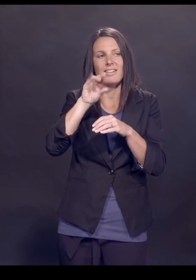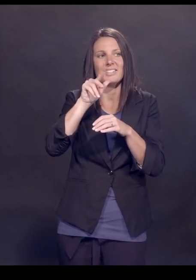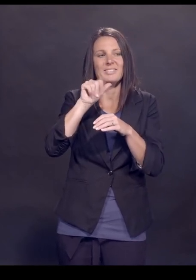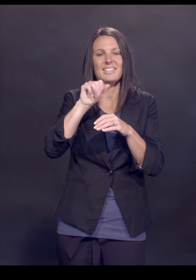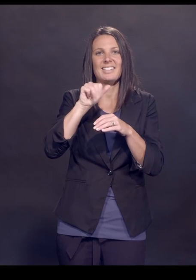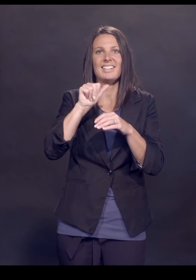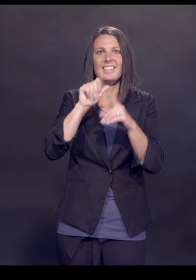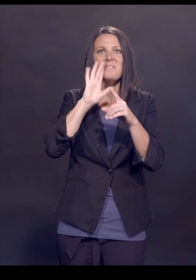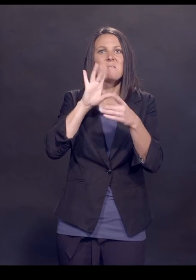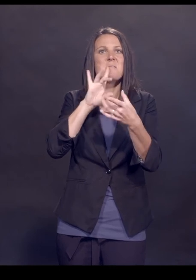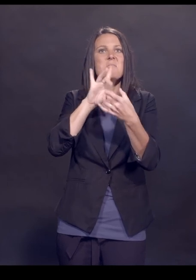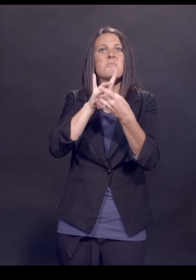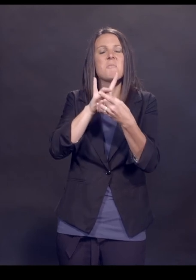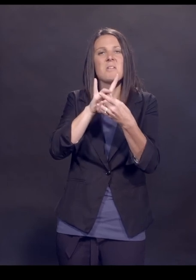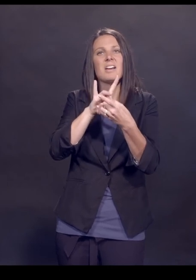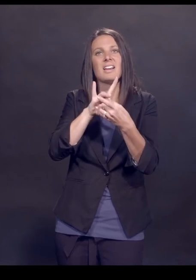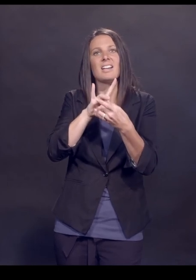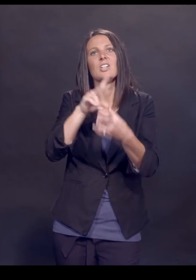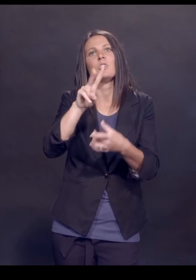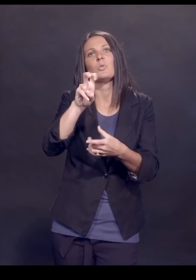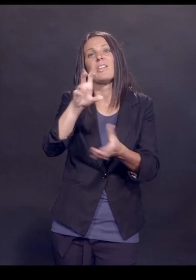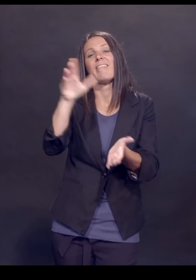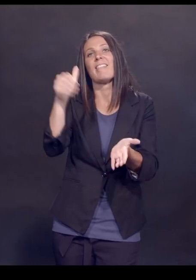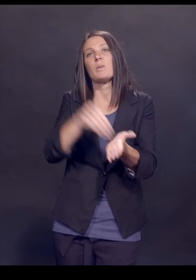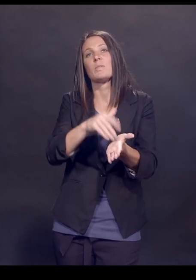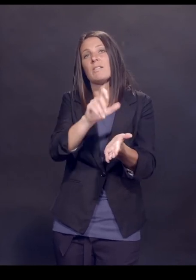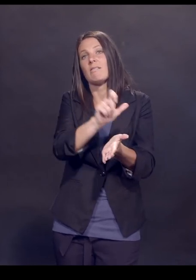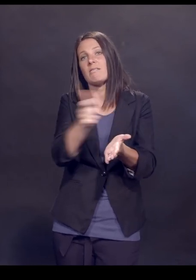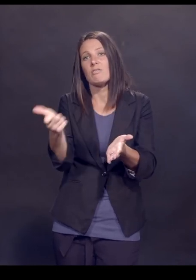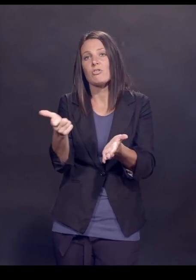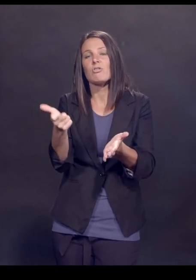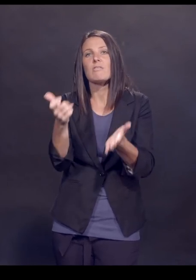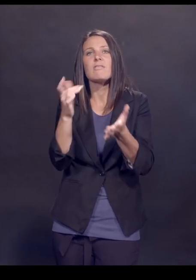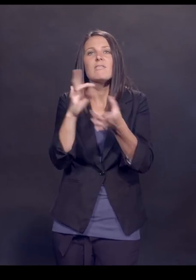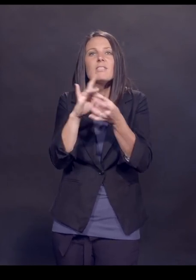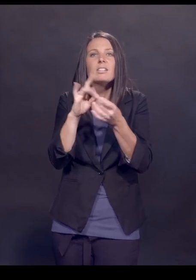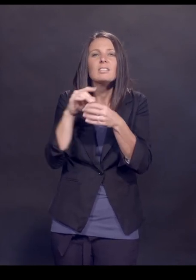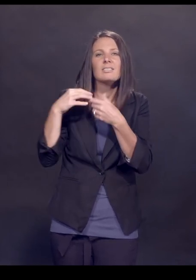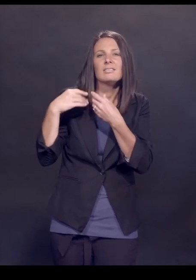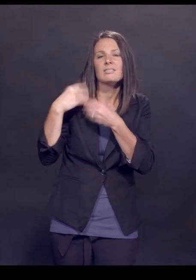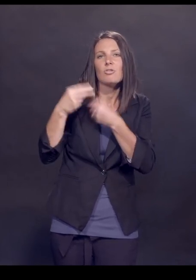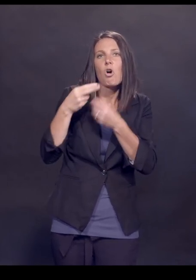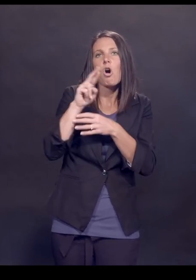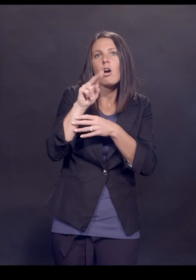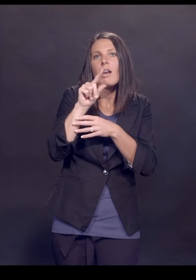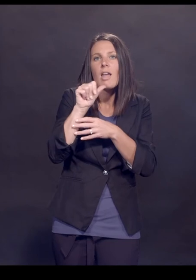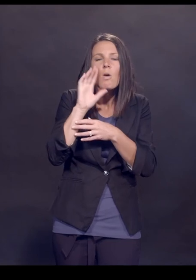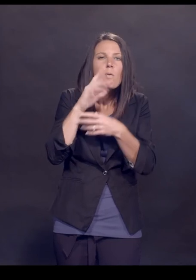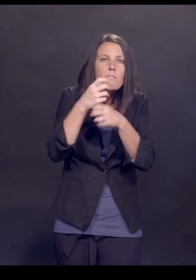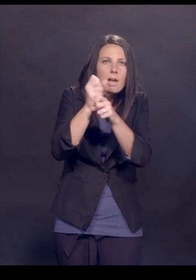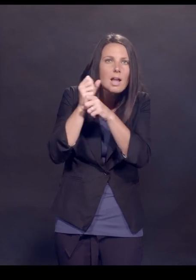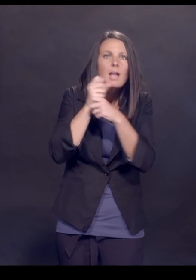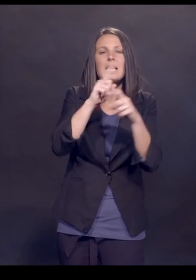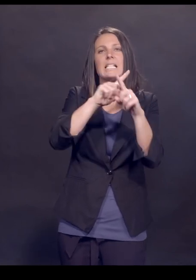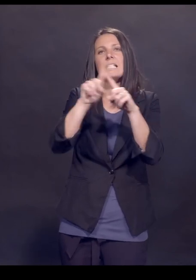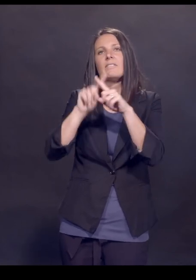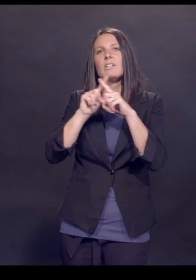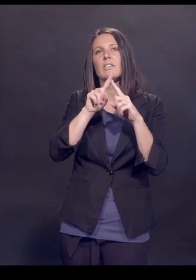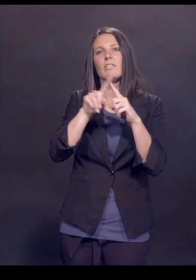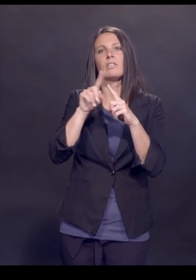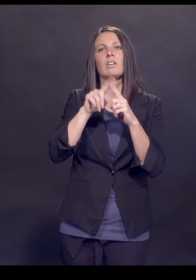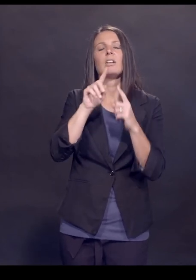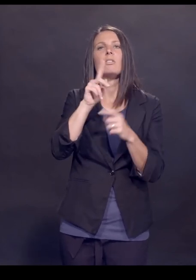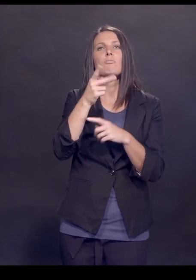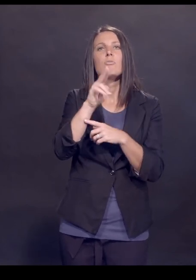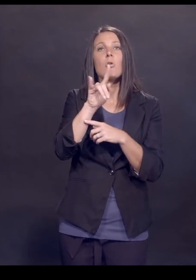proceeds to join 200,000 other small pieces of messenger RNA that are there making a variety of protein and ends, proteins